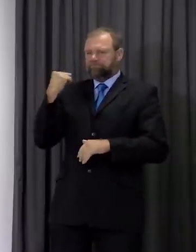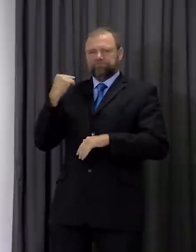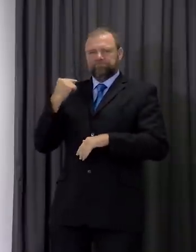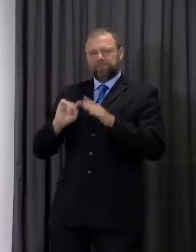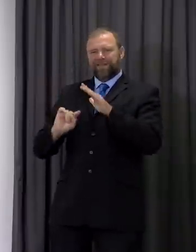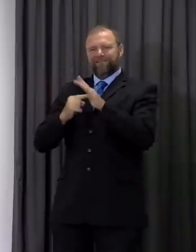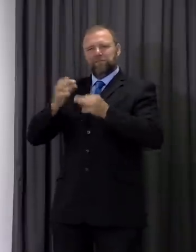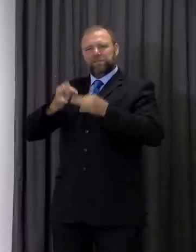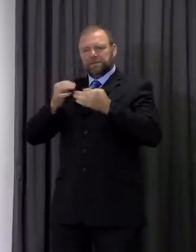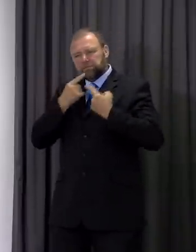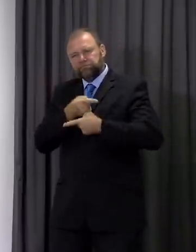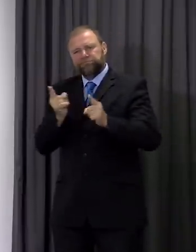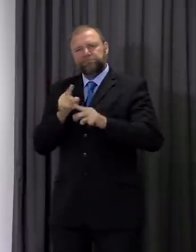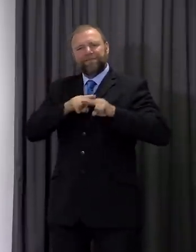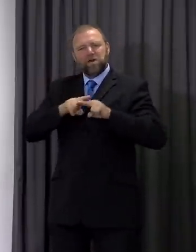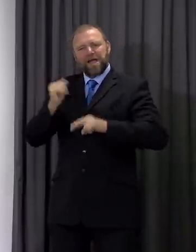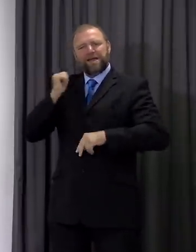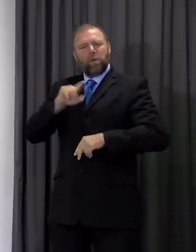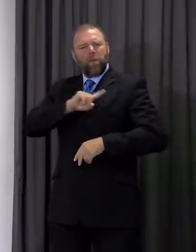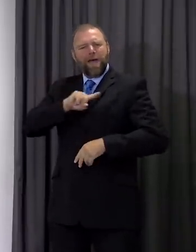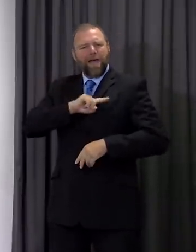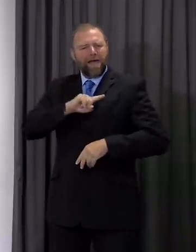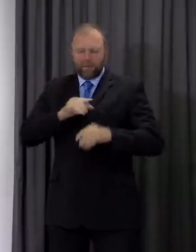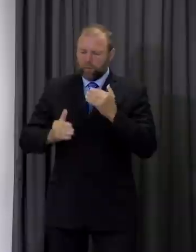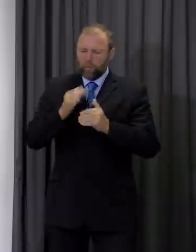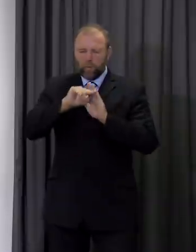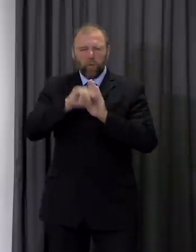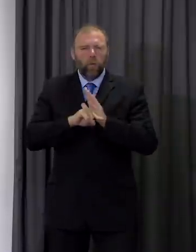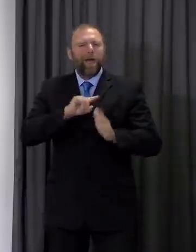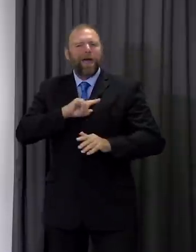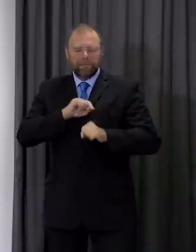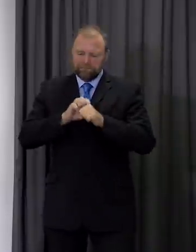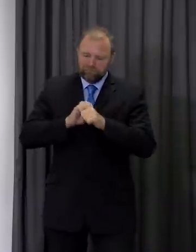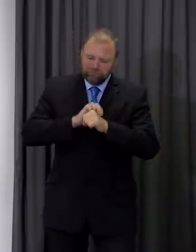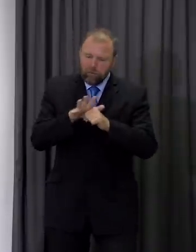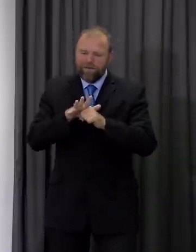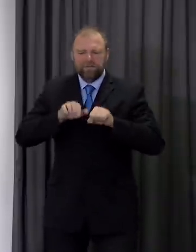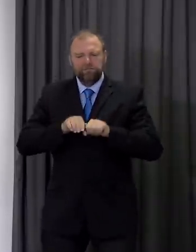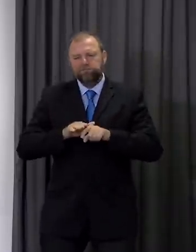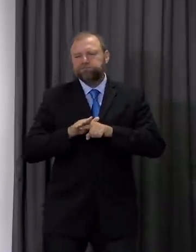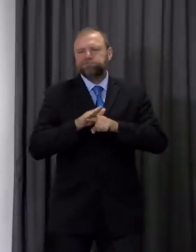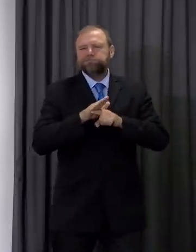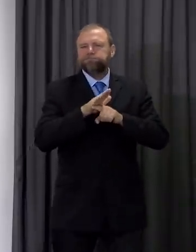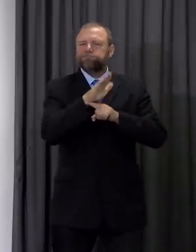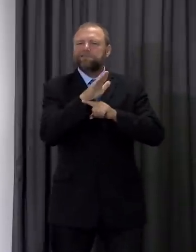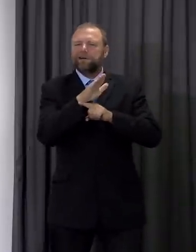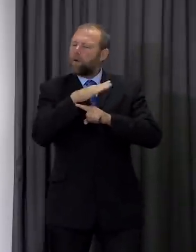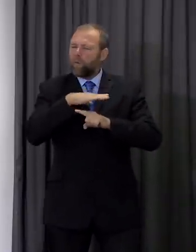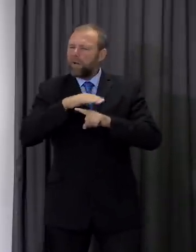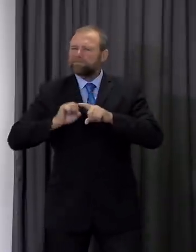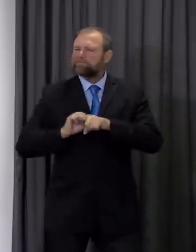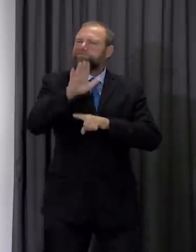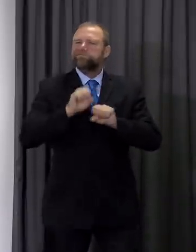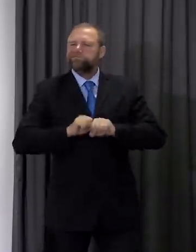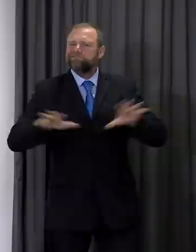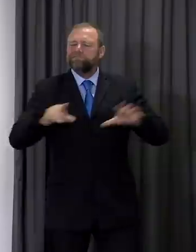put in place to help prevent a fresh coronavirus crisis in Wales. Cases are rising overall in